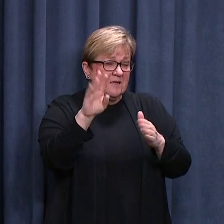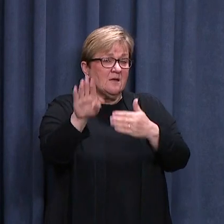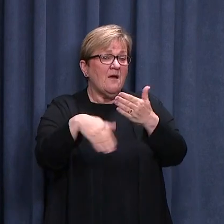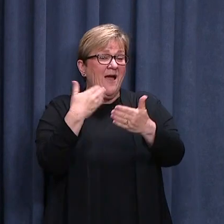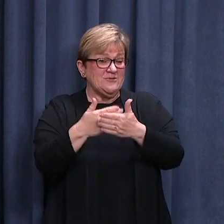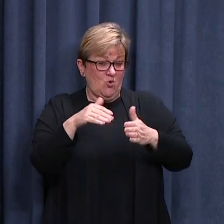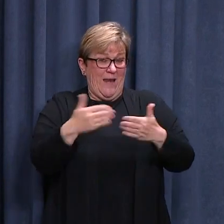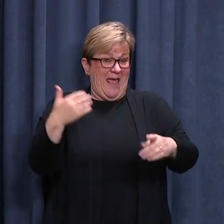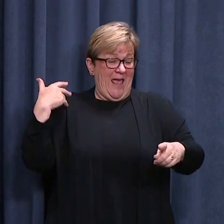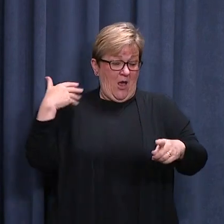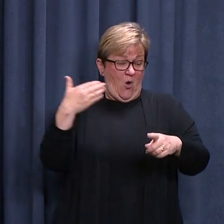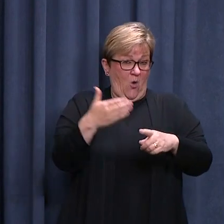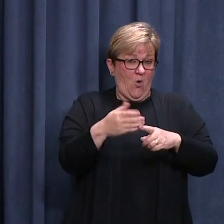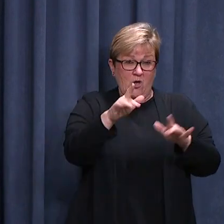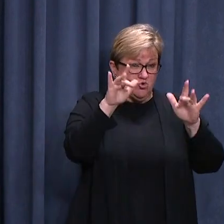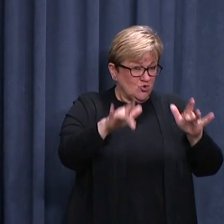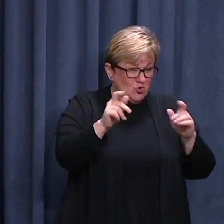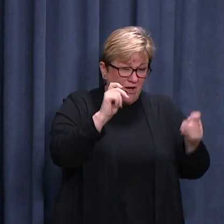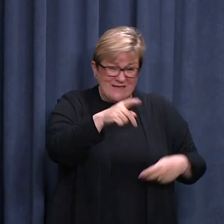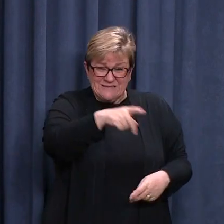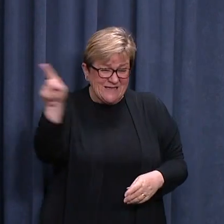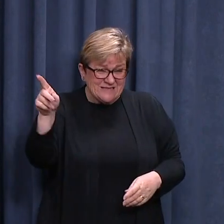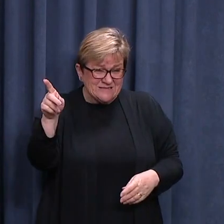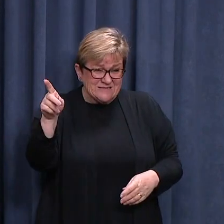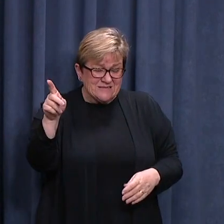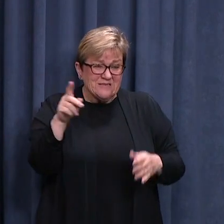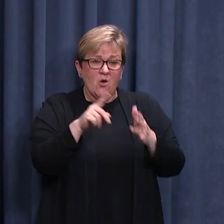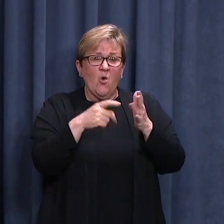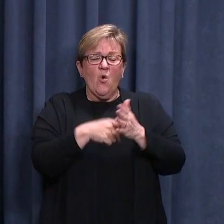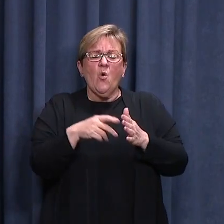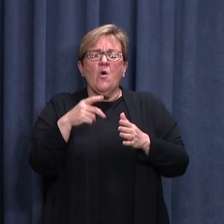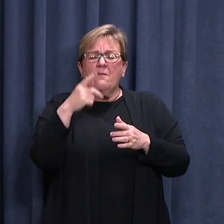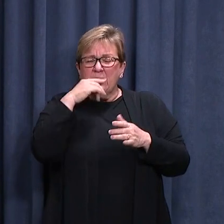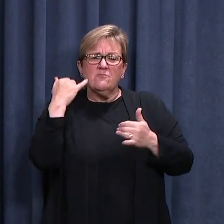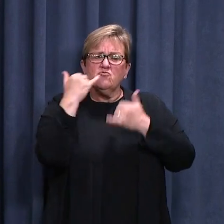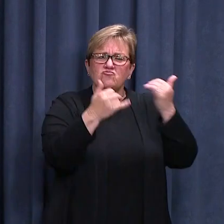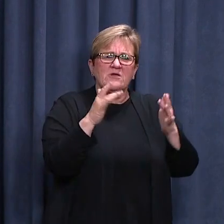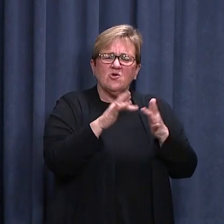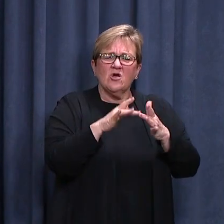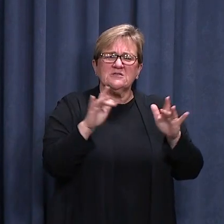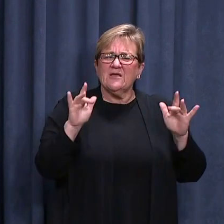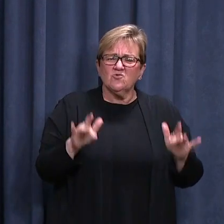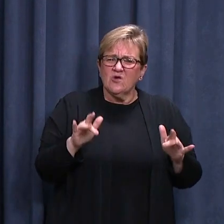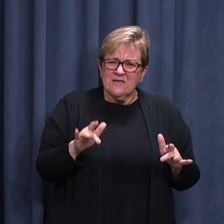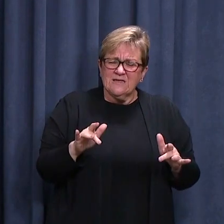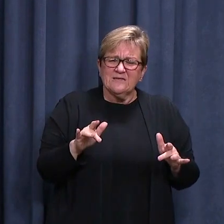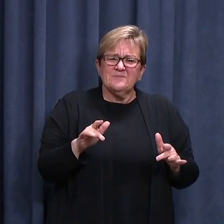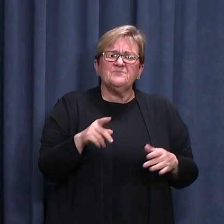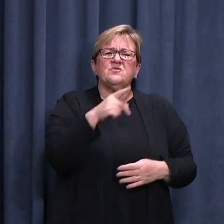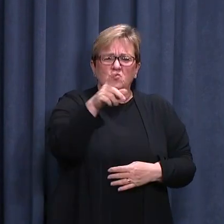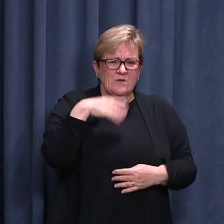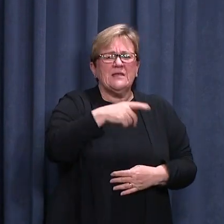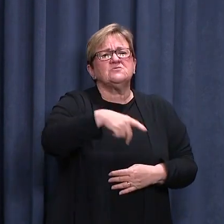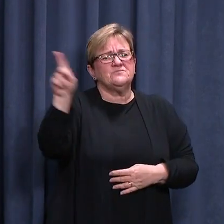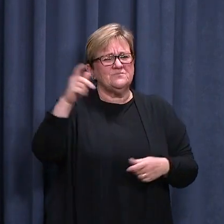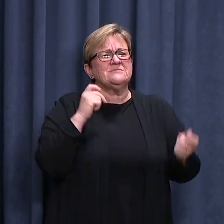now and has not yet been tested or contacted by WA Health needs